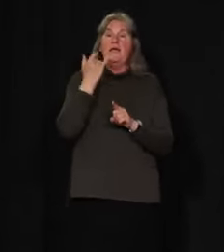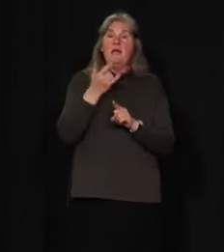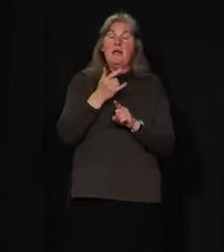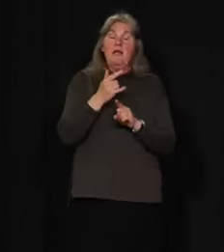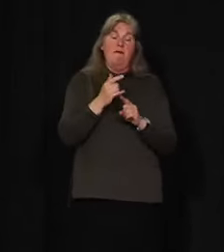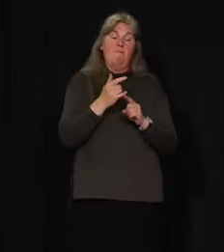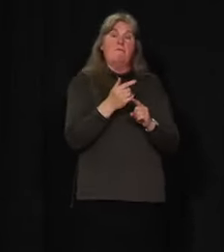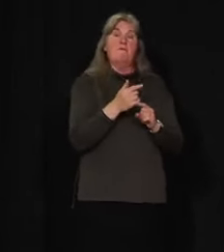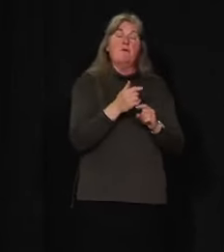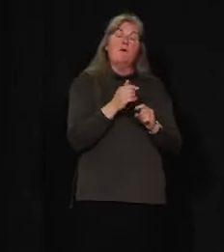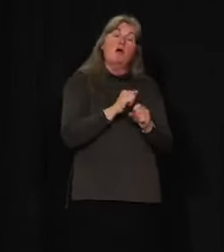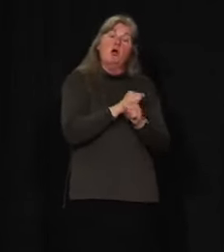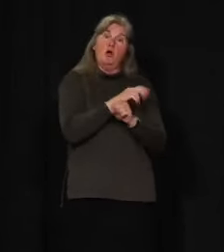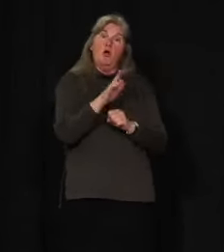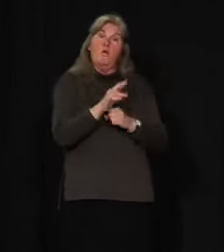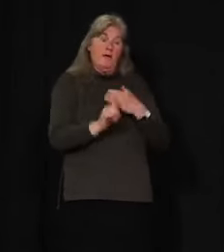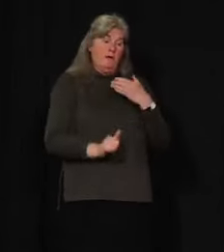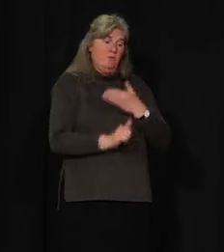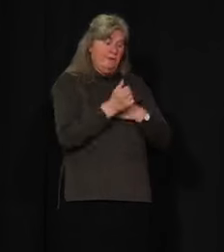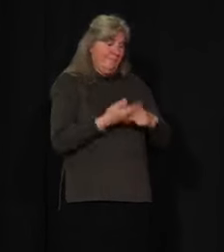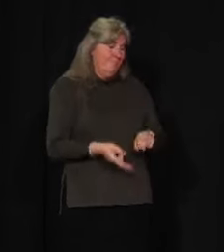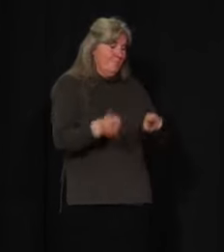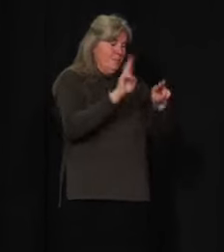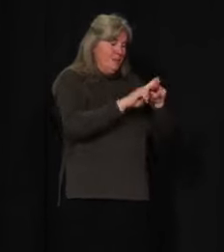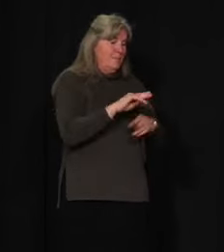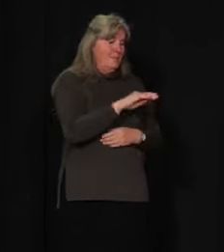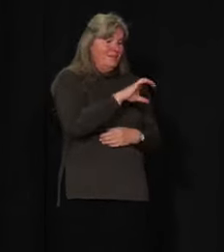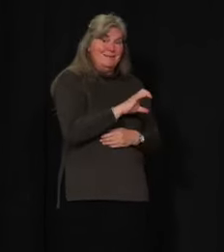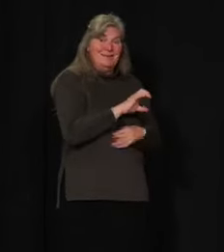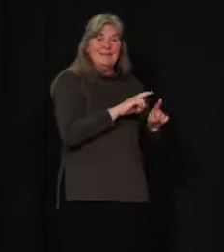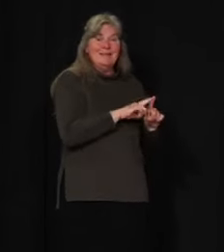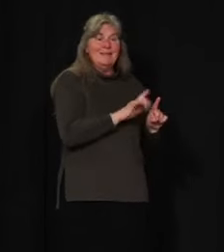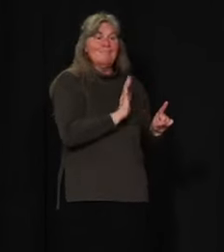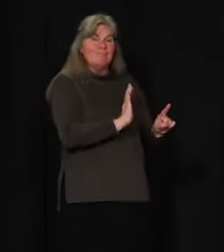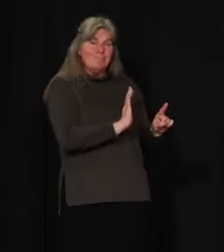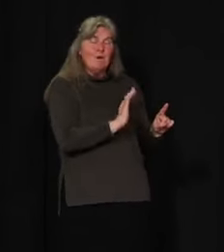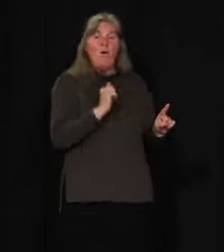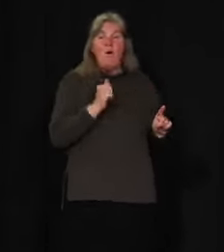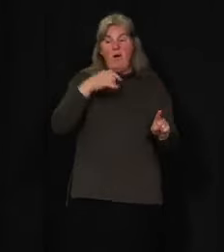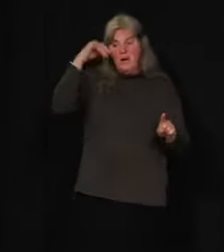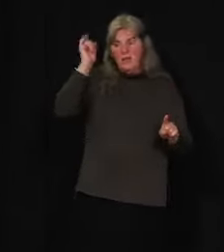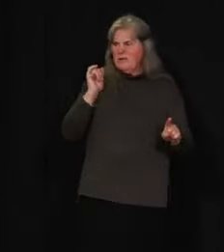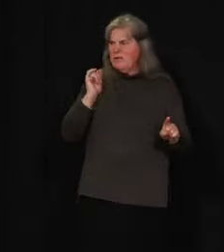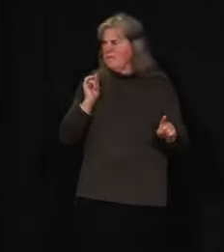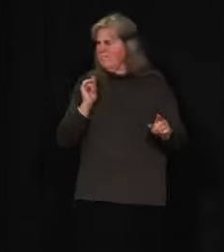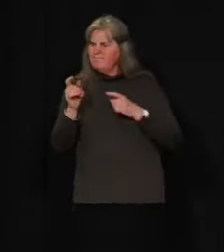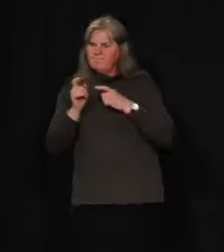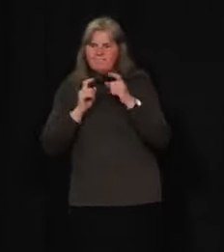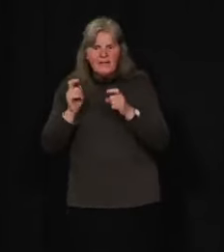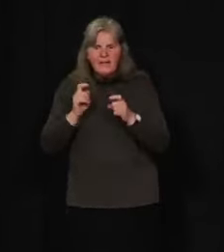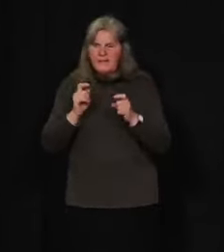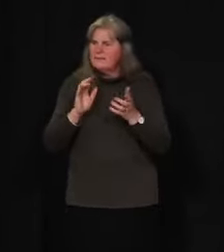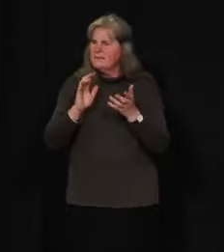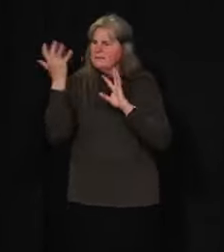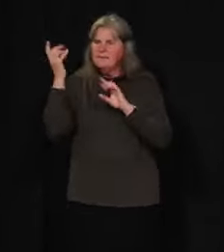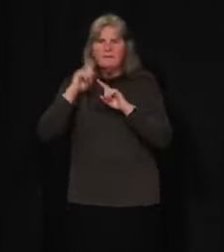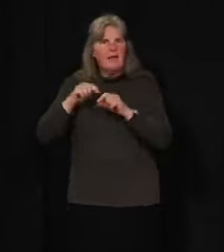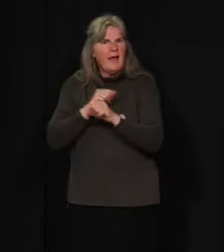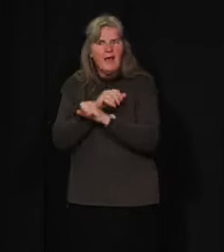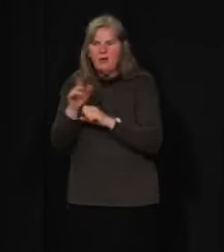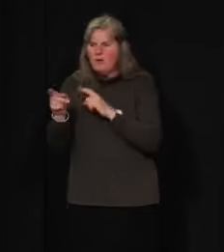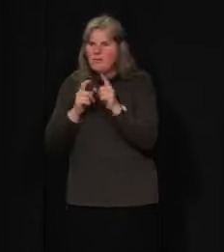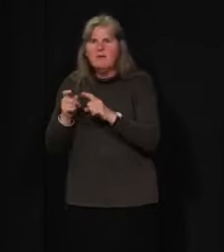in BC gets worse again, or if we get more cases than we can handle, that we have to go back to more restrictions.